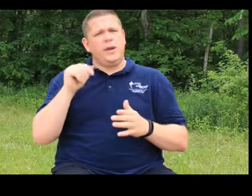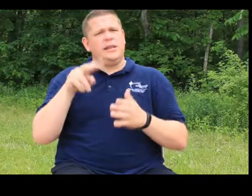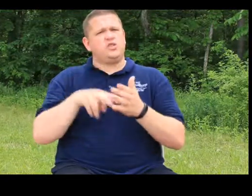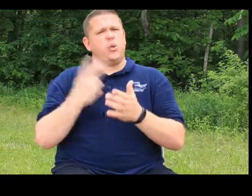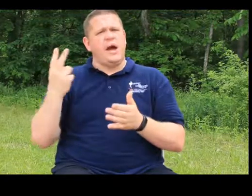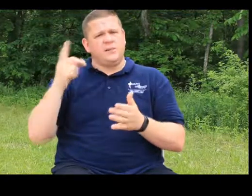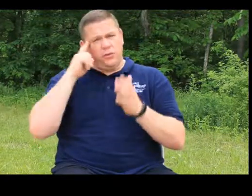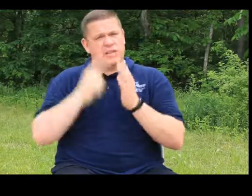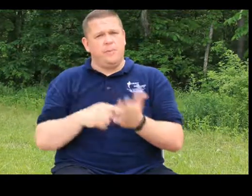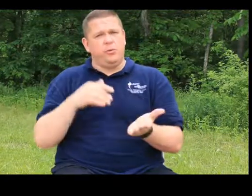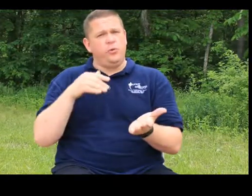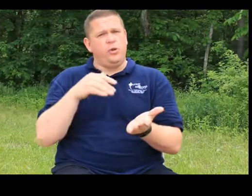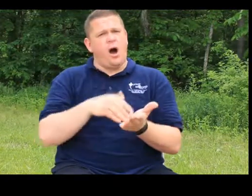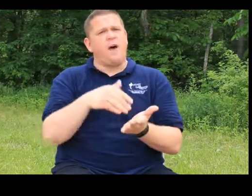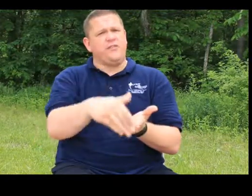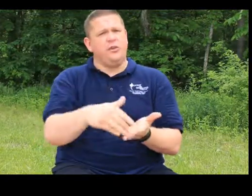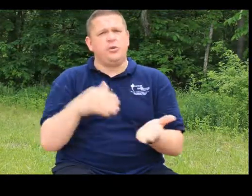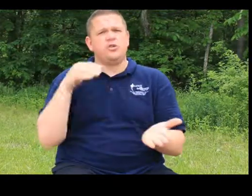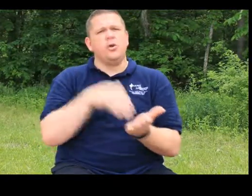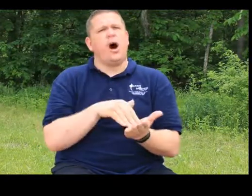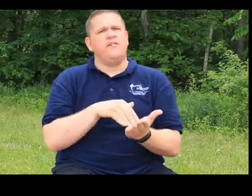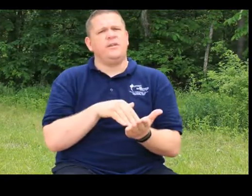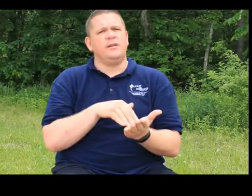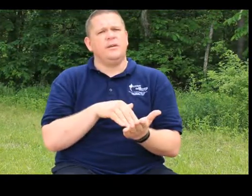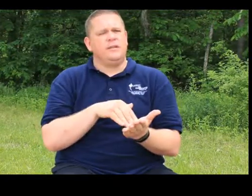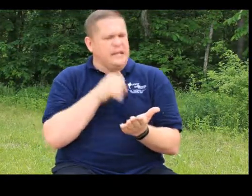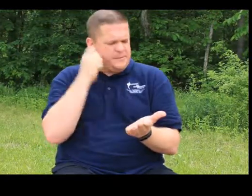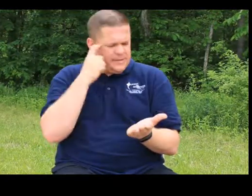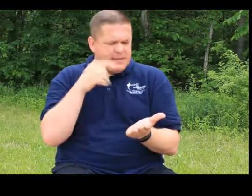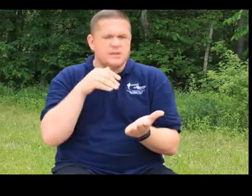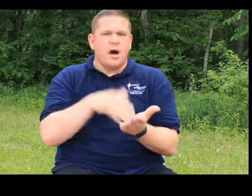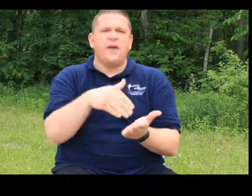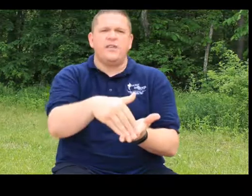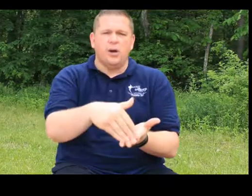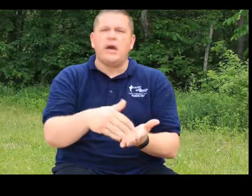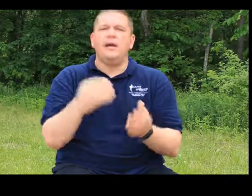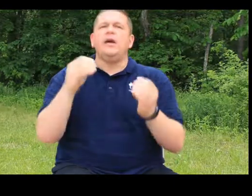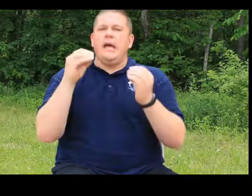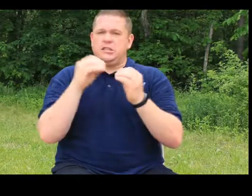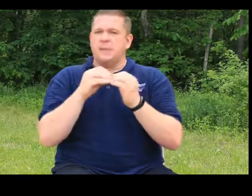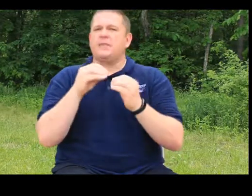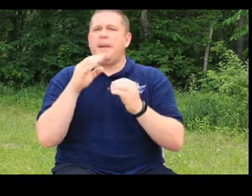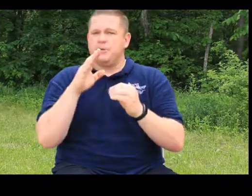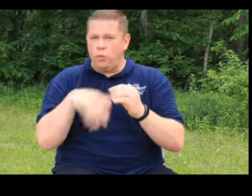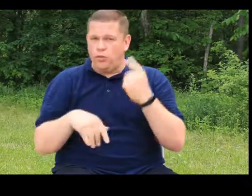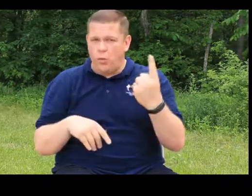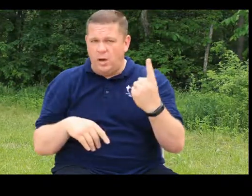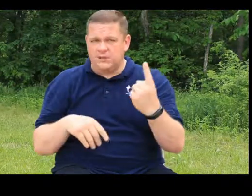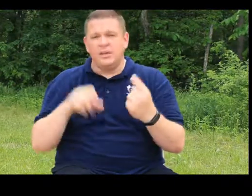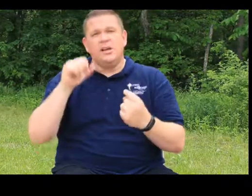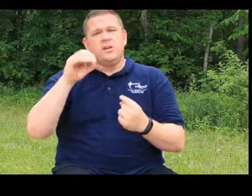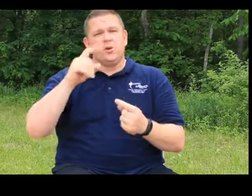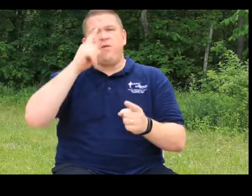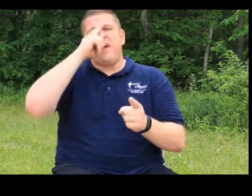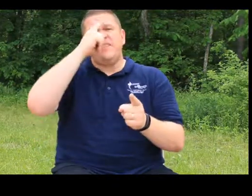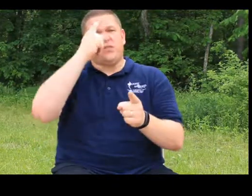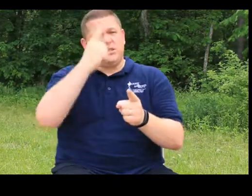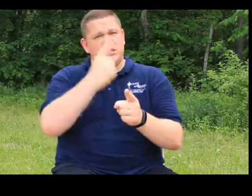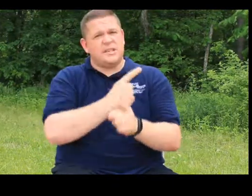it at least twice. For example, you would do it often. You wouldn't just do often. That doesn't make sense. It's often. Okay? It's something that happens more than once. So, faithfulness is the same